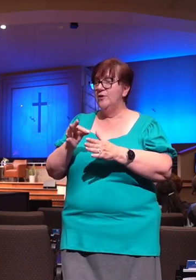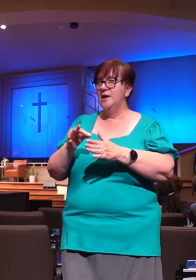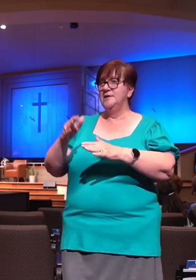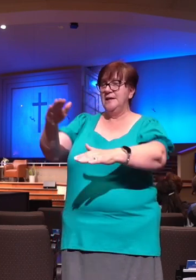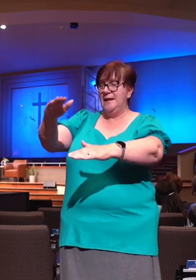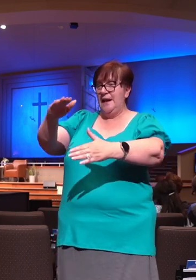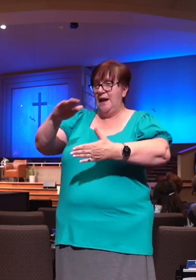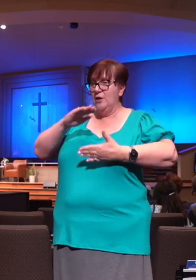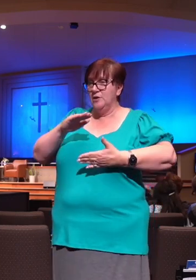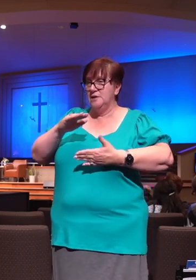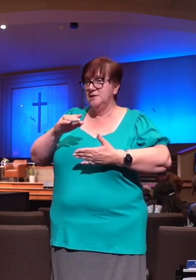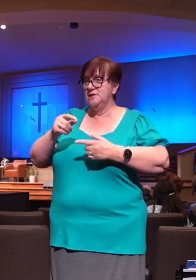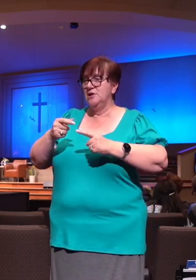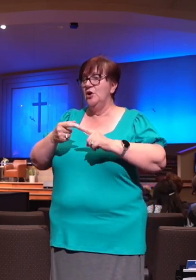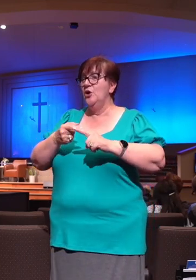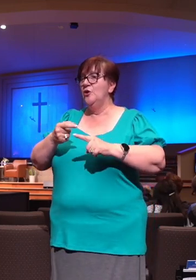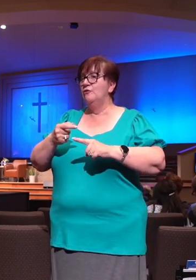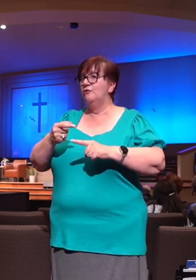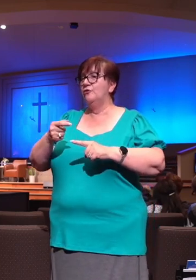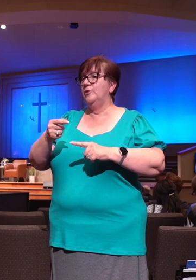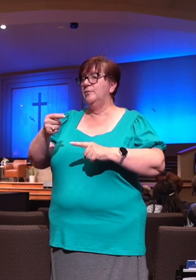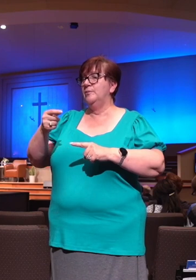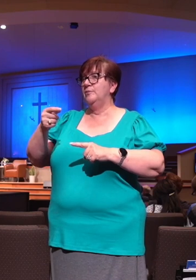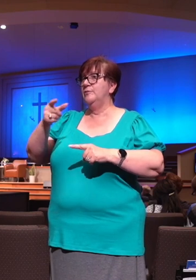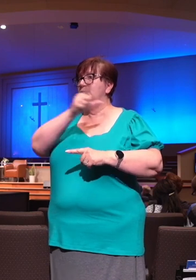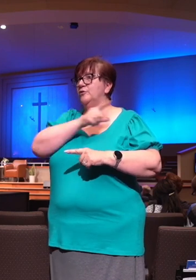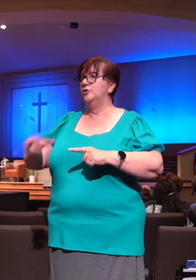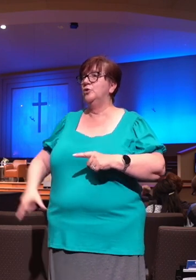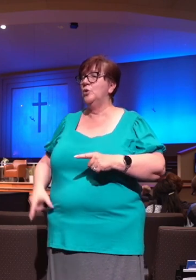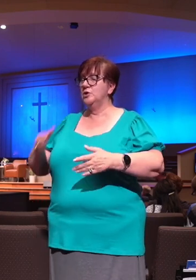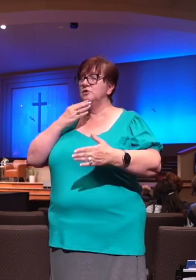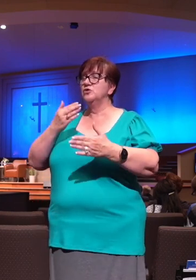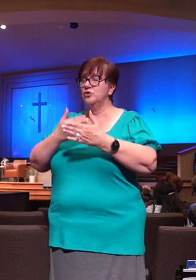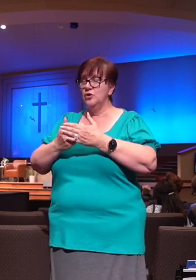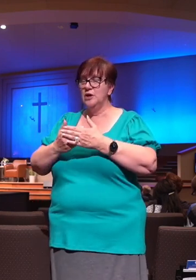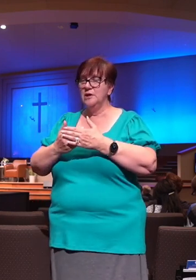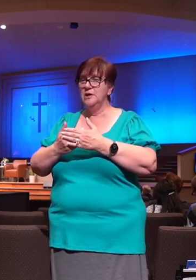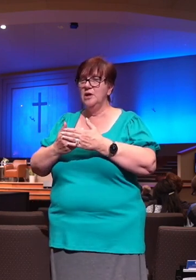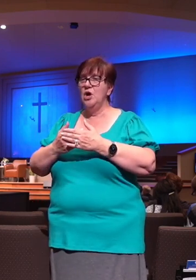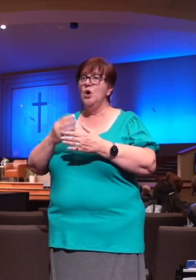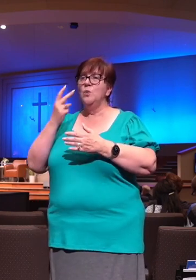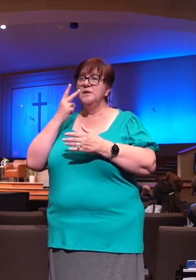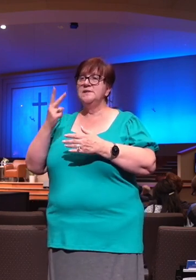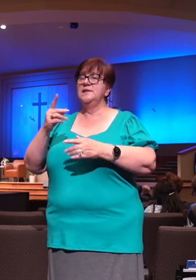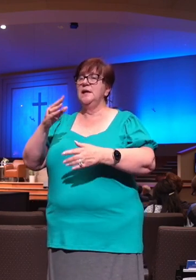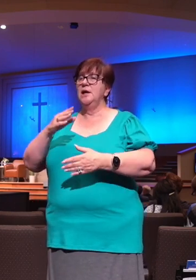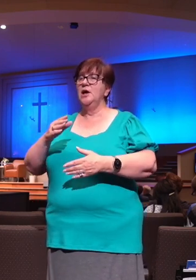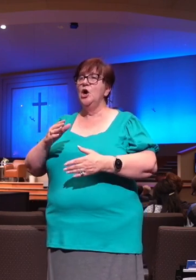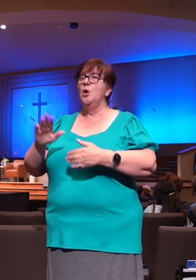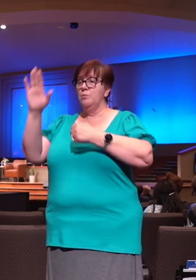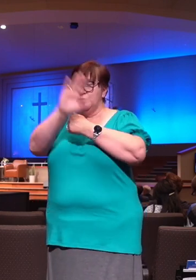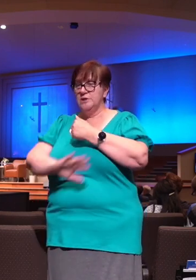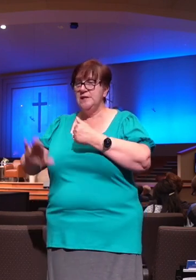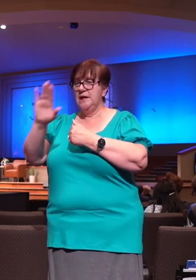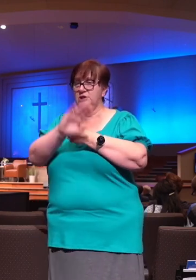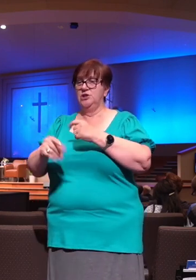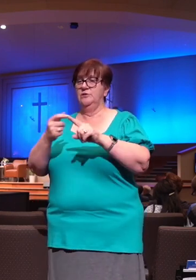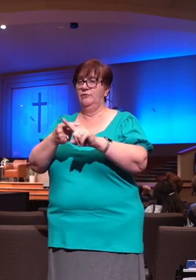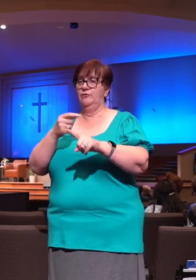inheritance and we find the protection from the Lord. find provision from the Lord that he sustains and that he